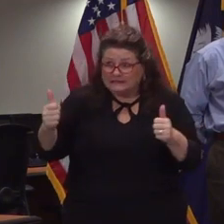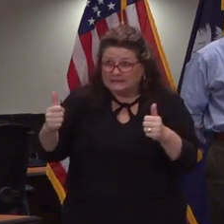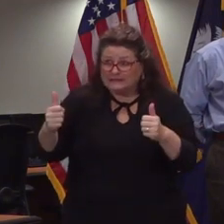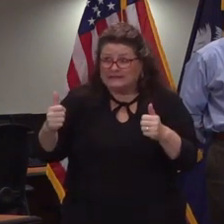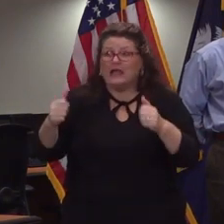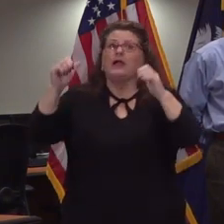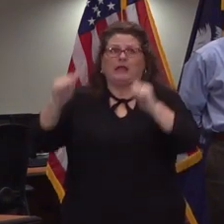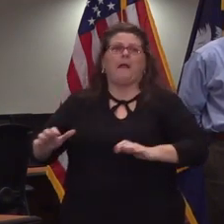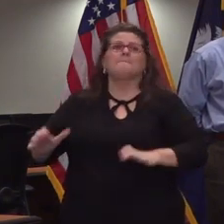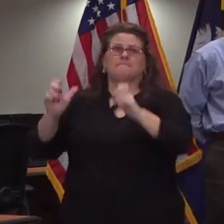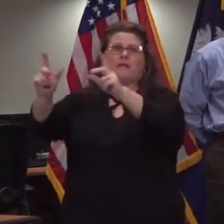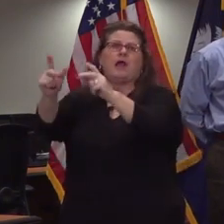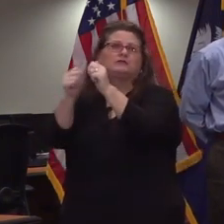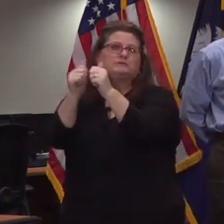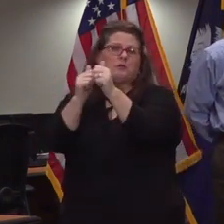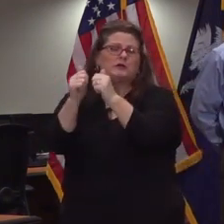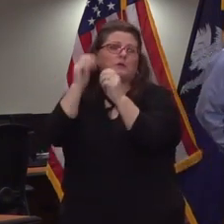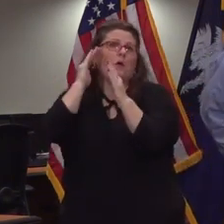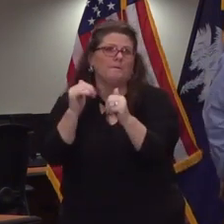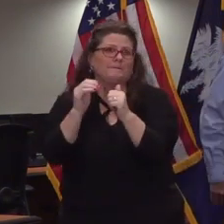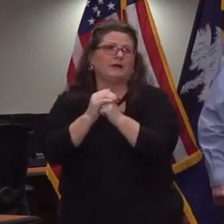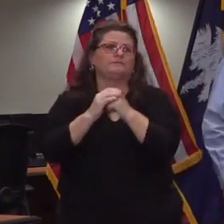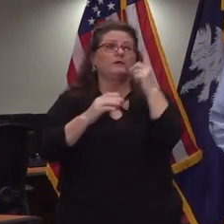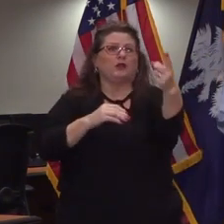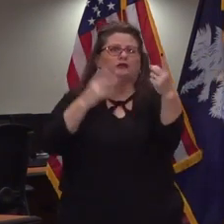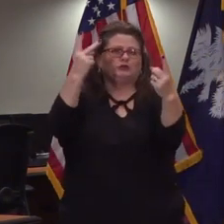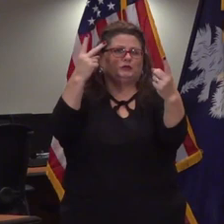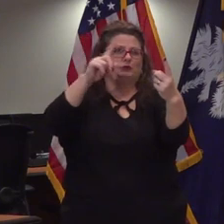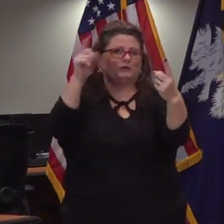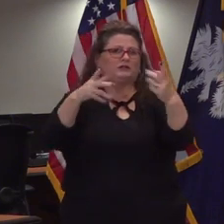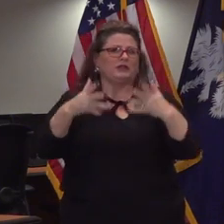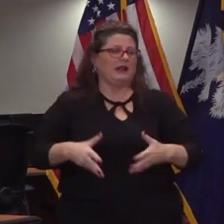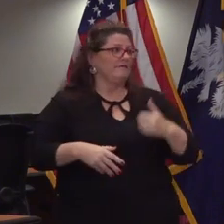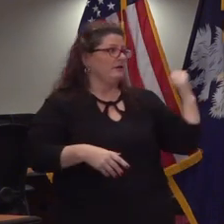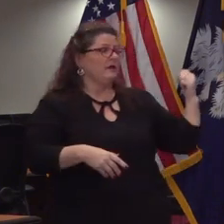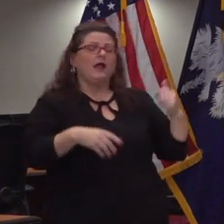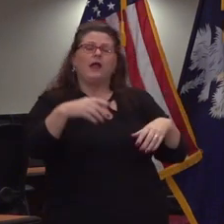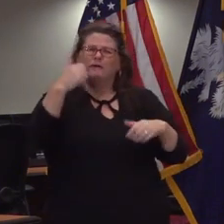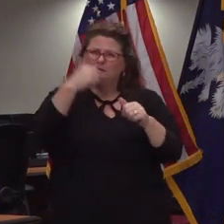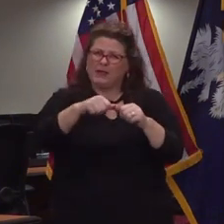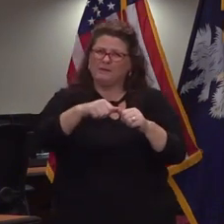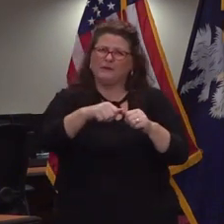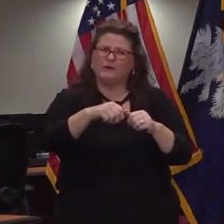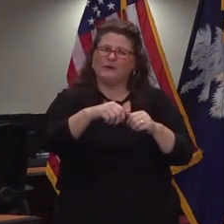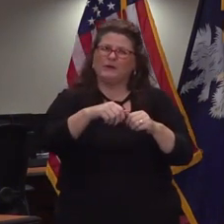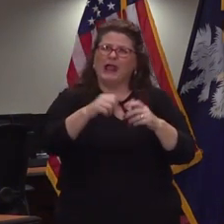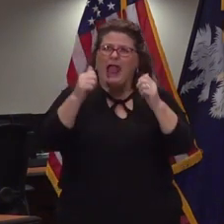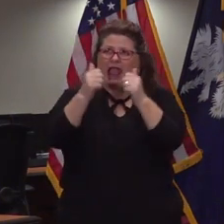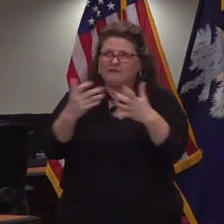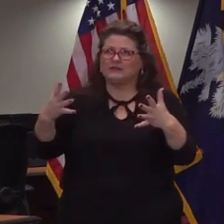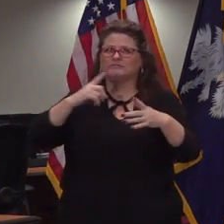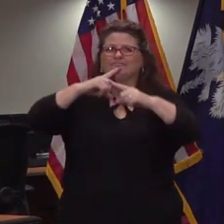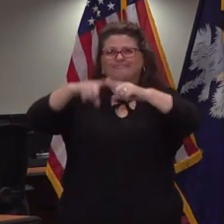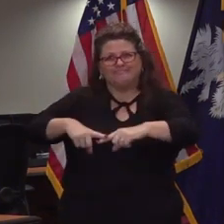could resume but we'll have to get a little closer time as you can tell everything we're doing is based on a lot of